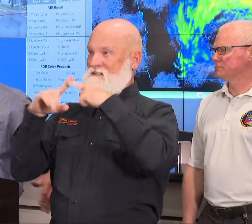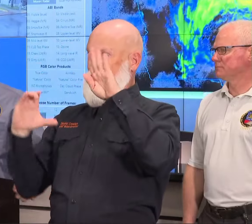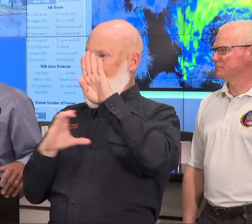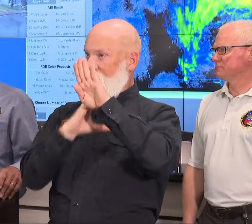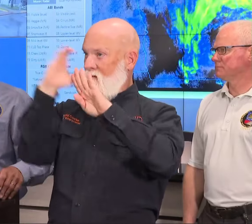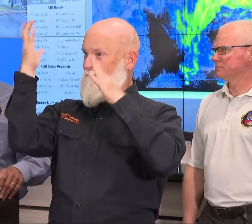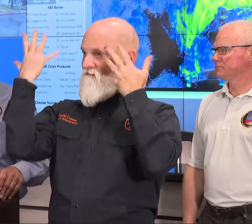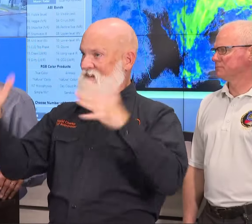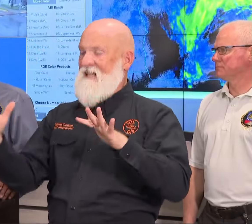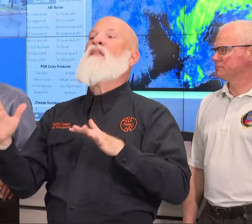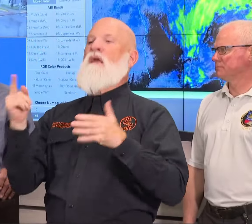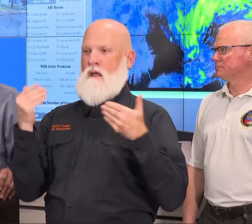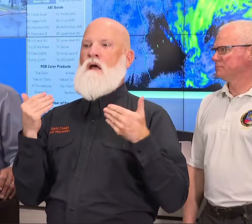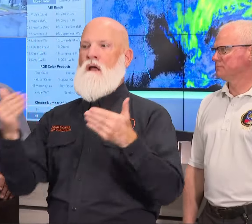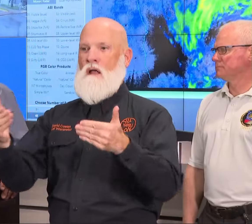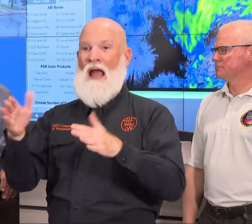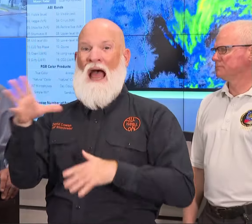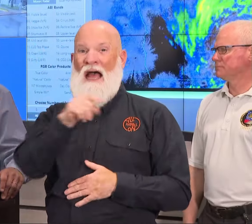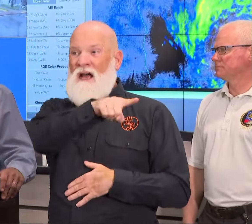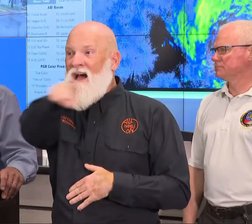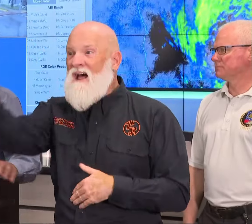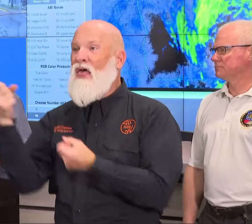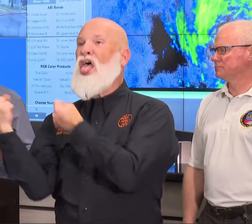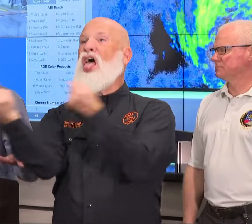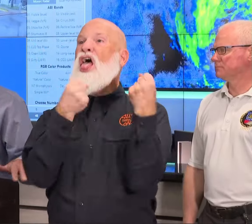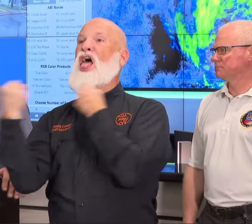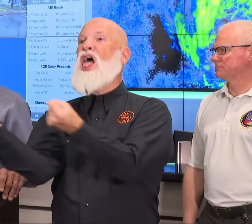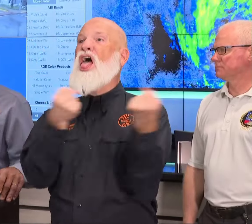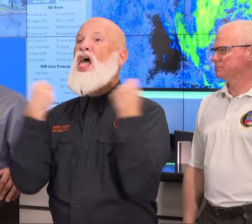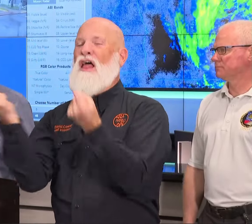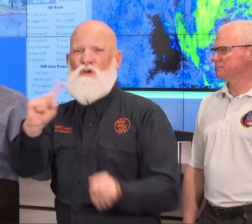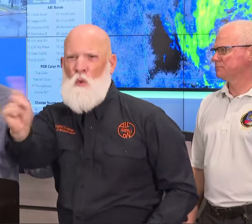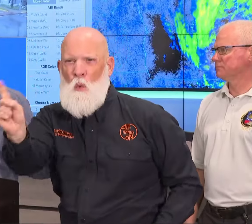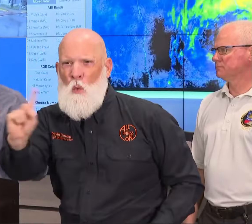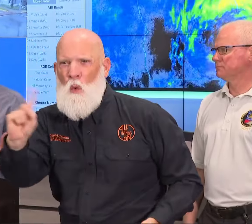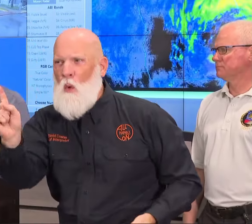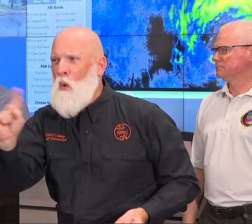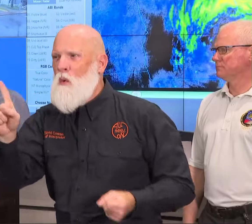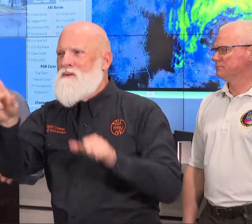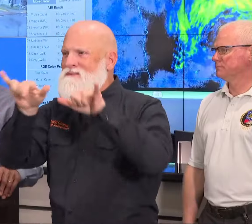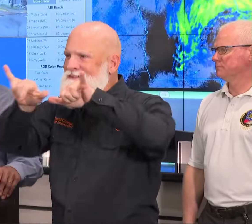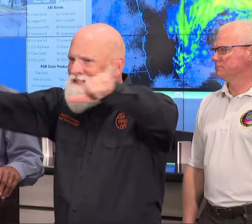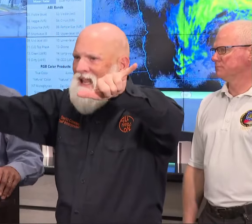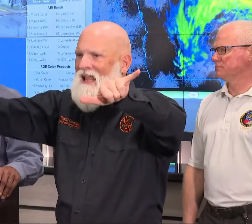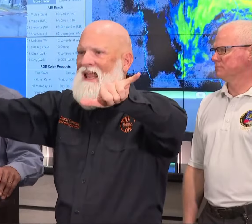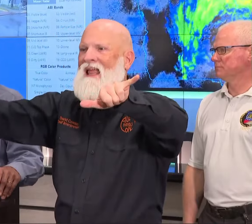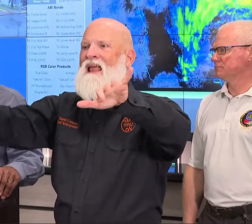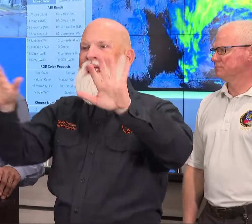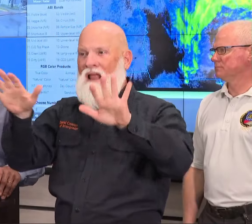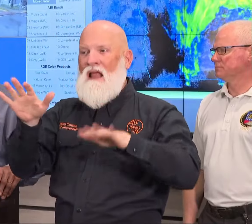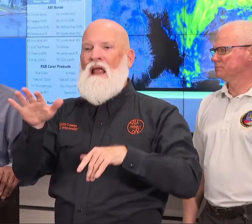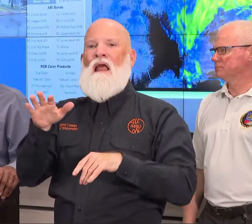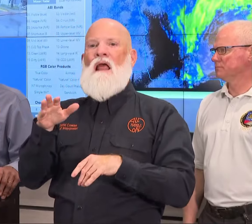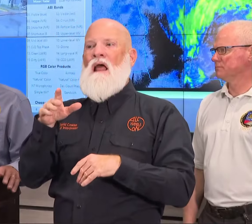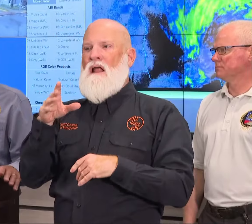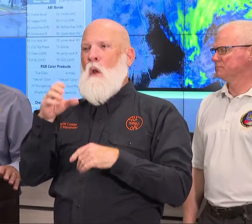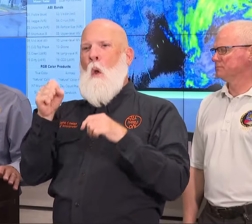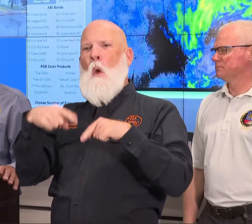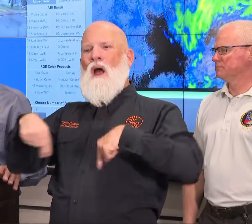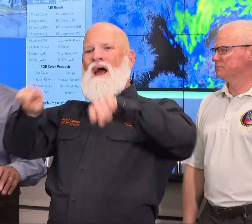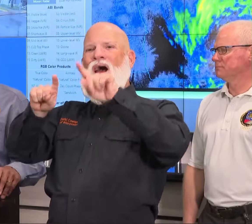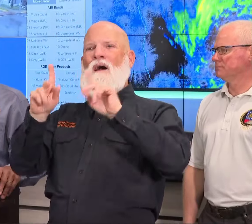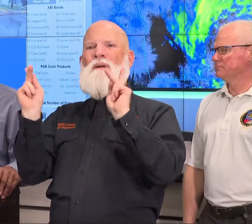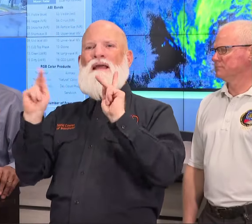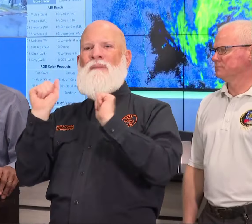Forestry Commission and DNR strike teams or chainsaws get in there and clear the roads, so we get the utility companies in there, get